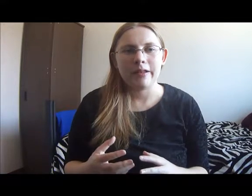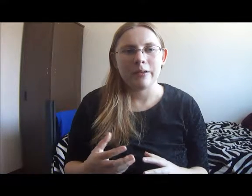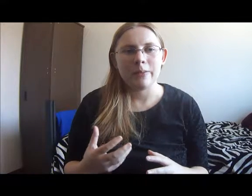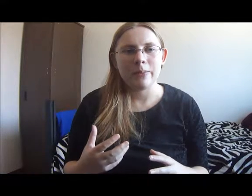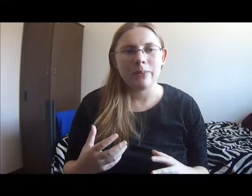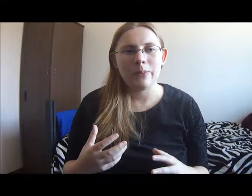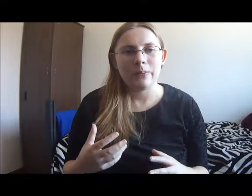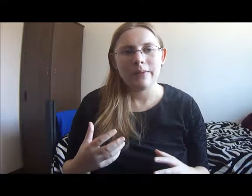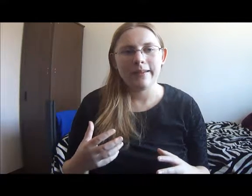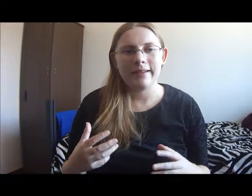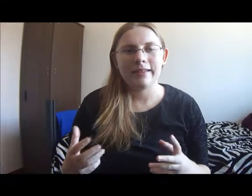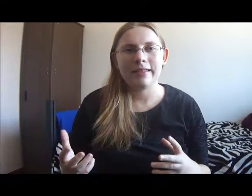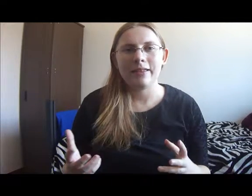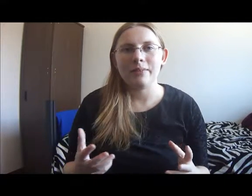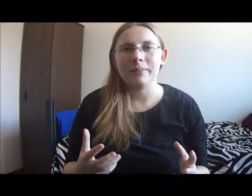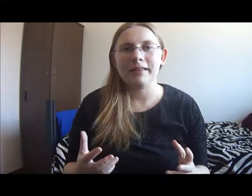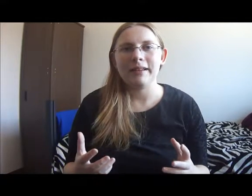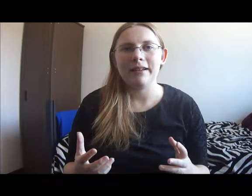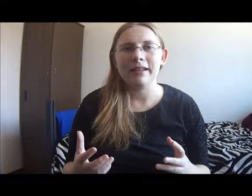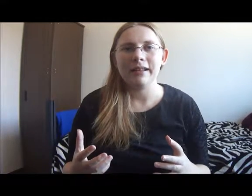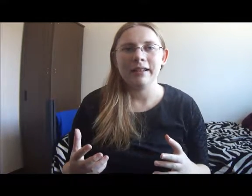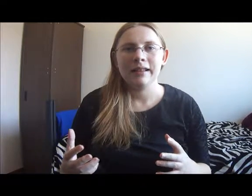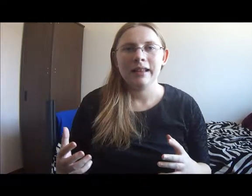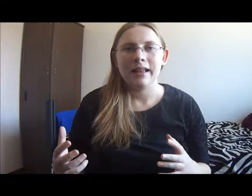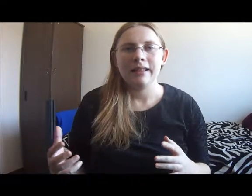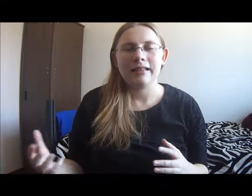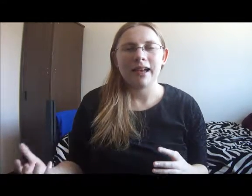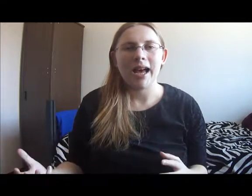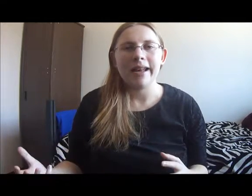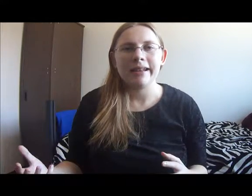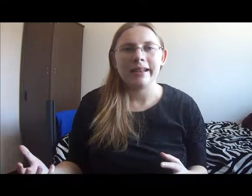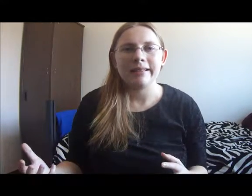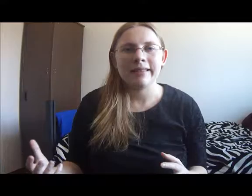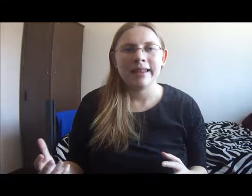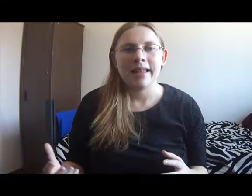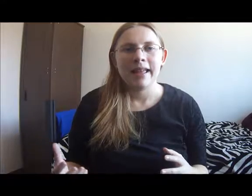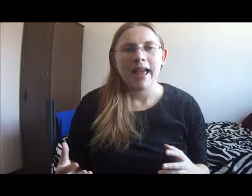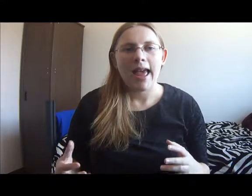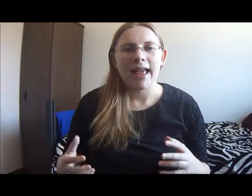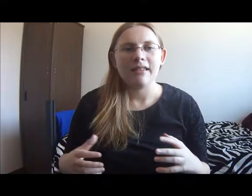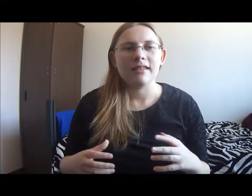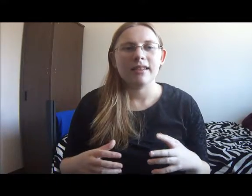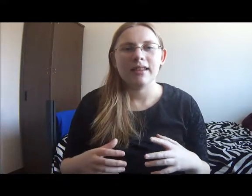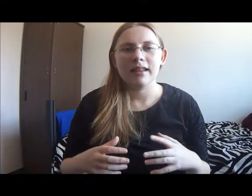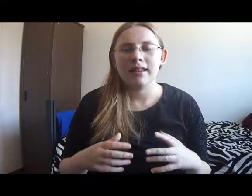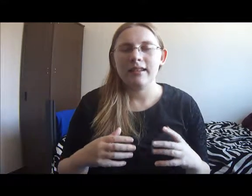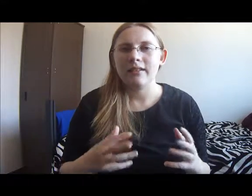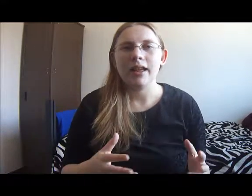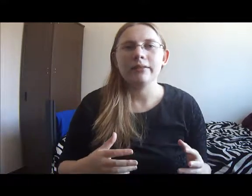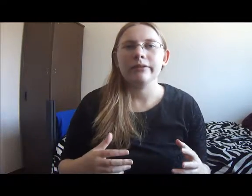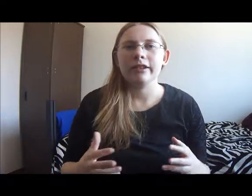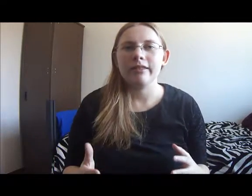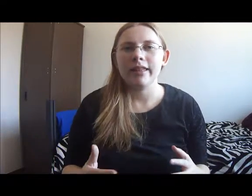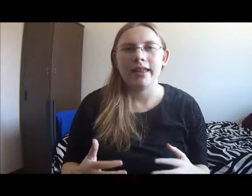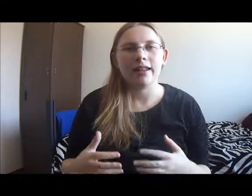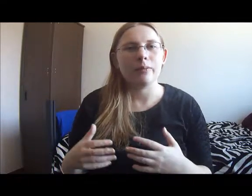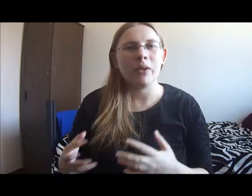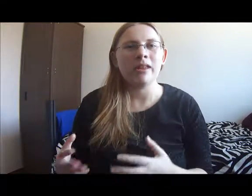who needs this familiarity and this kindness and in a lot of fronts again has been